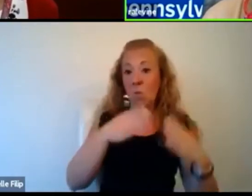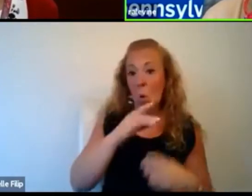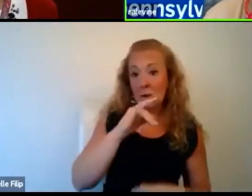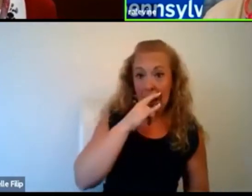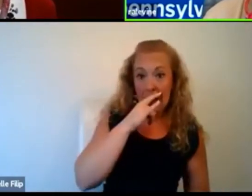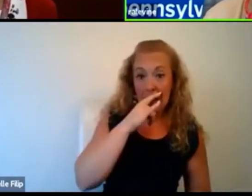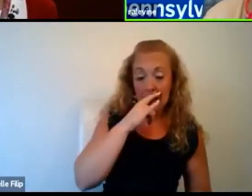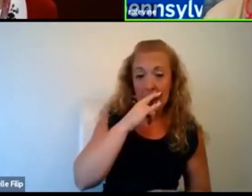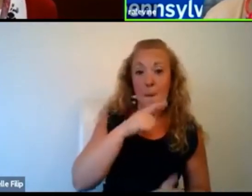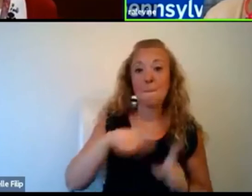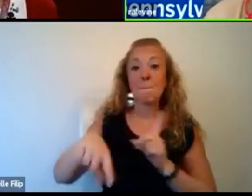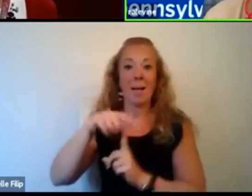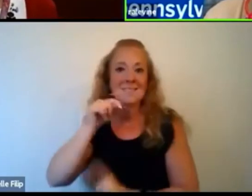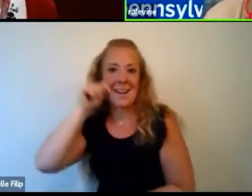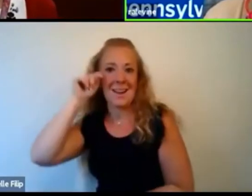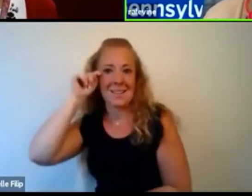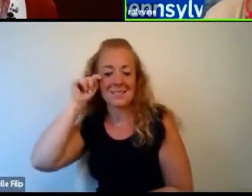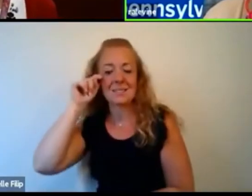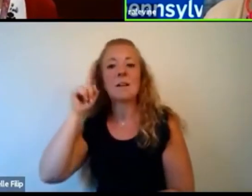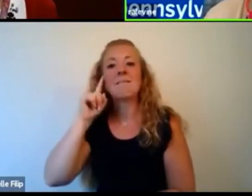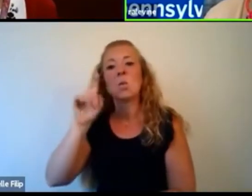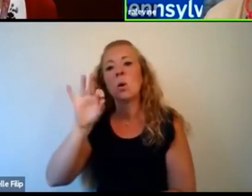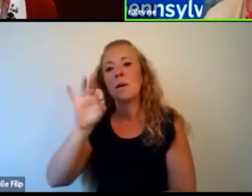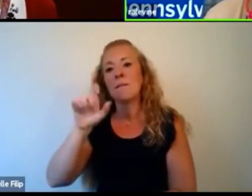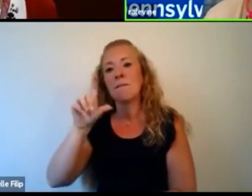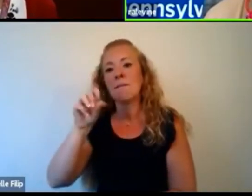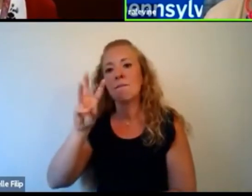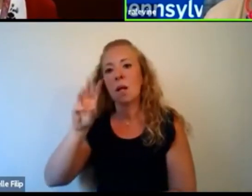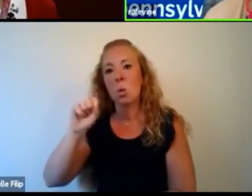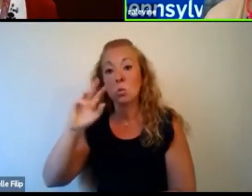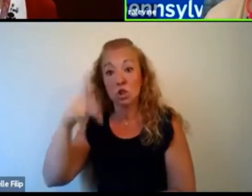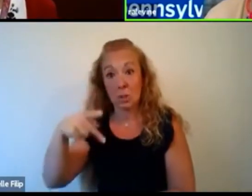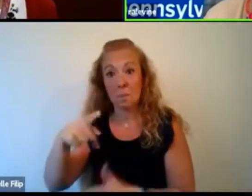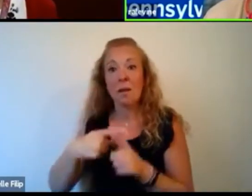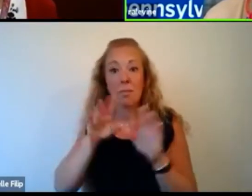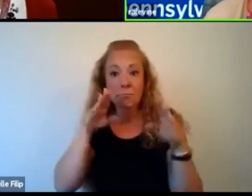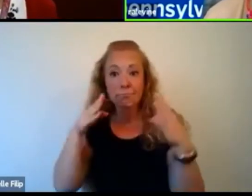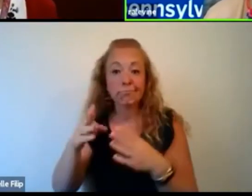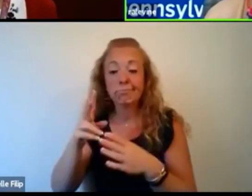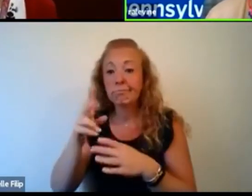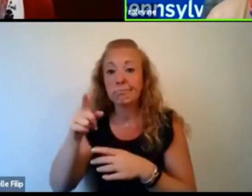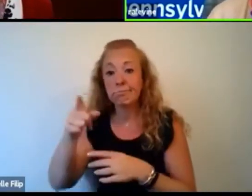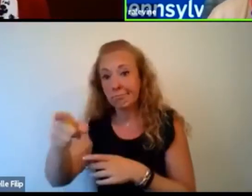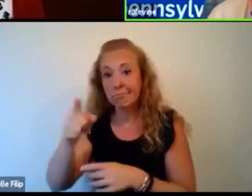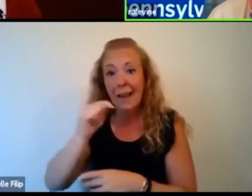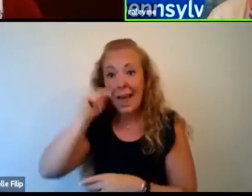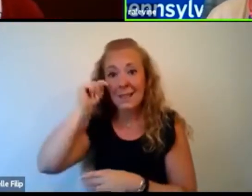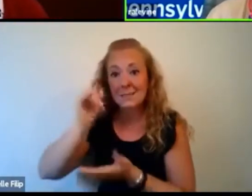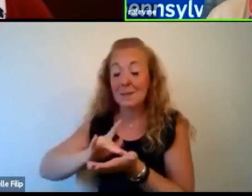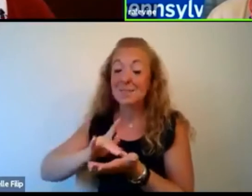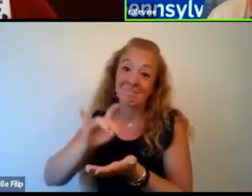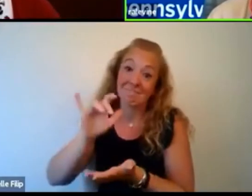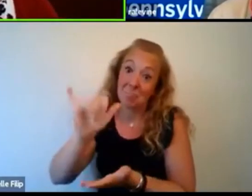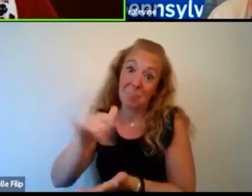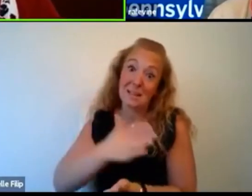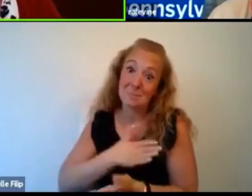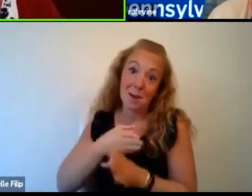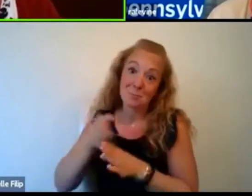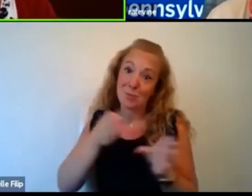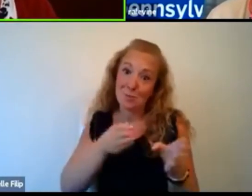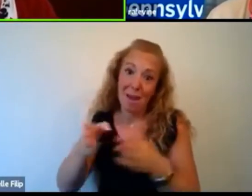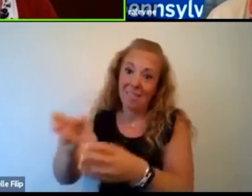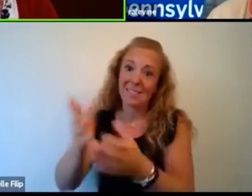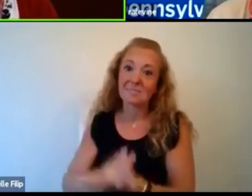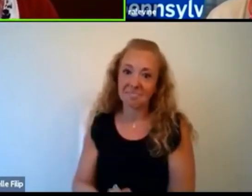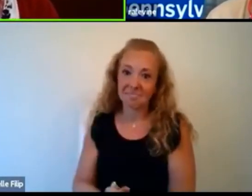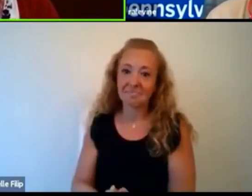medicine program and to do a fellowship and then go into adolescent medicine. And that's exactly what I did. Could you talk about the